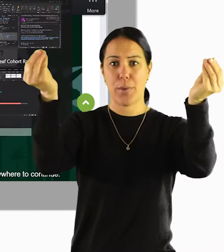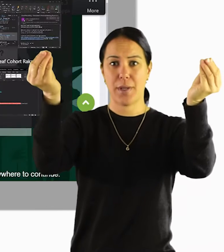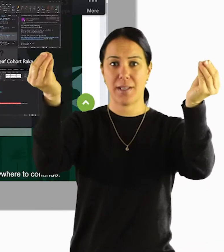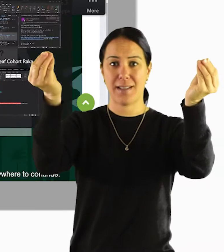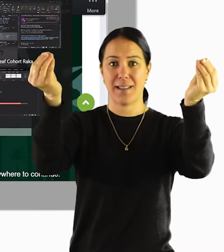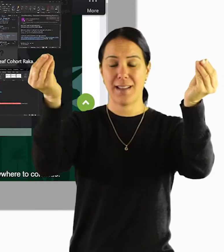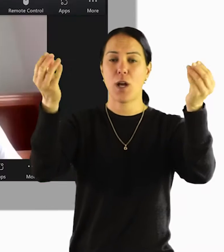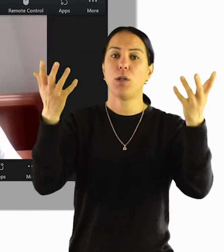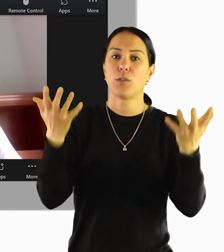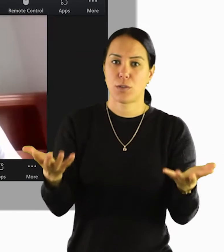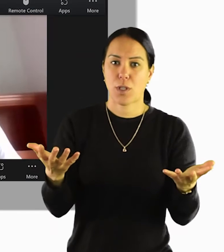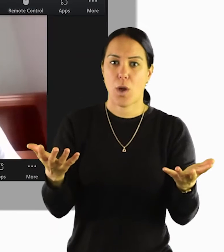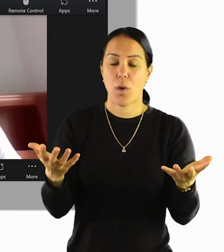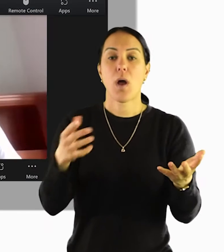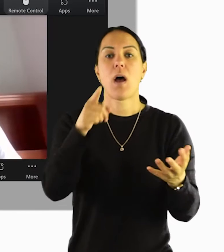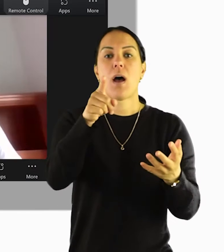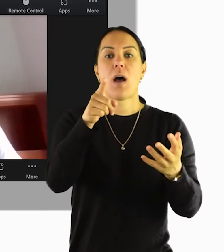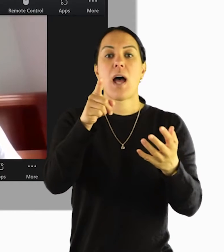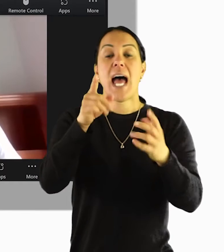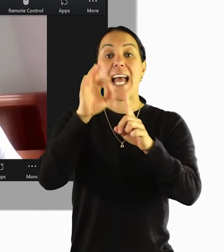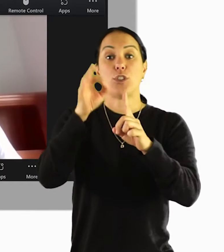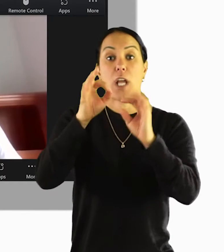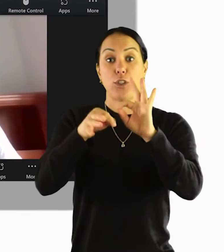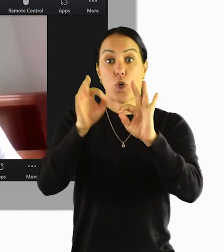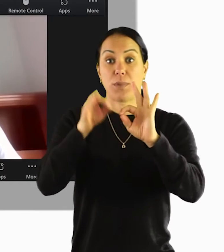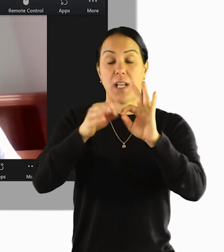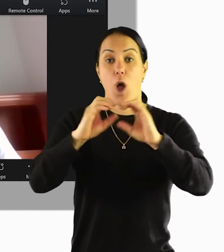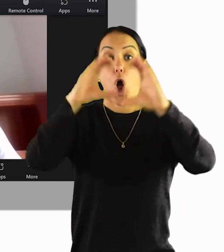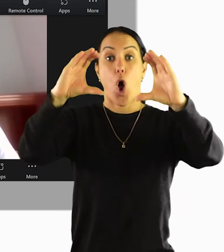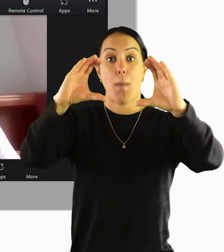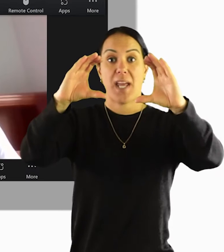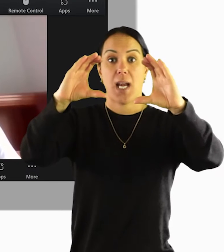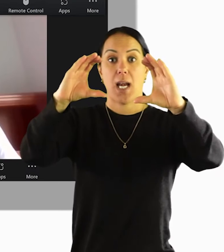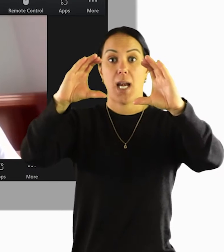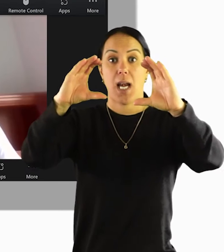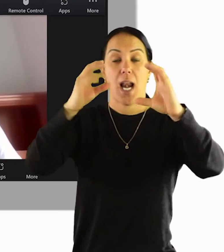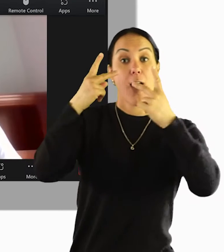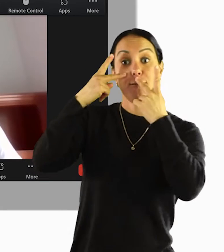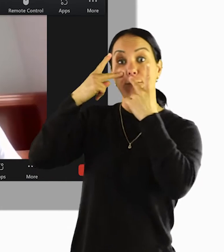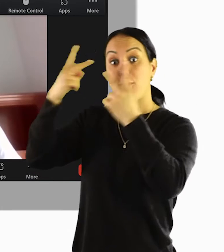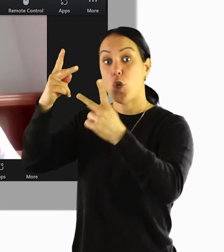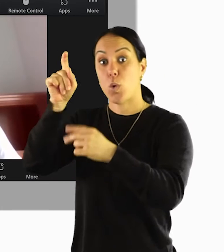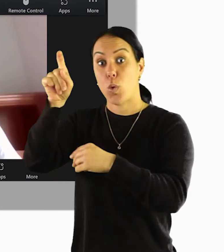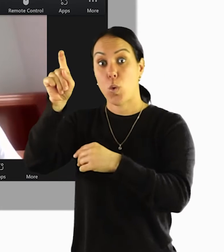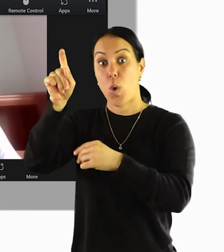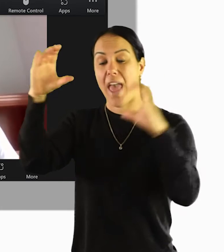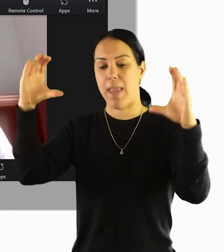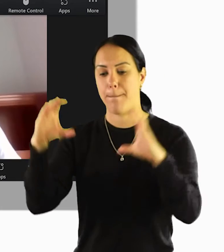You may want to just have that interpreter open, go to view and